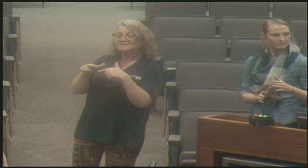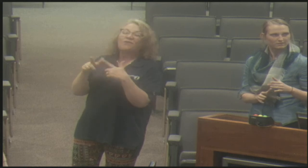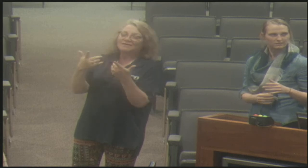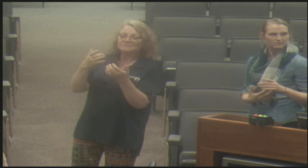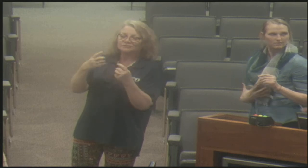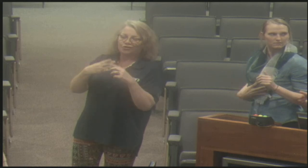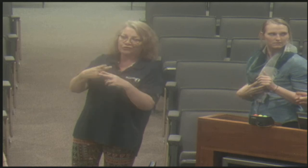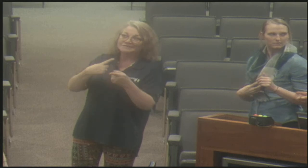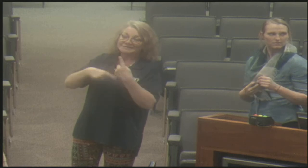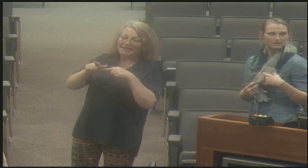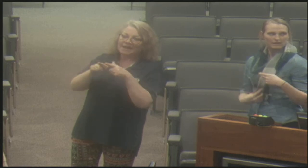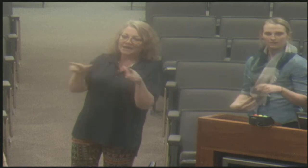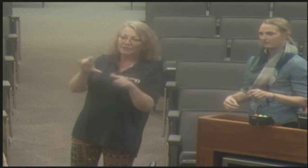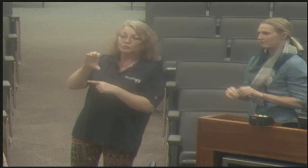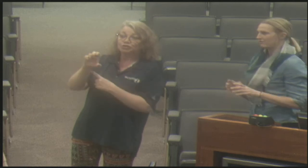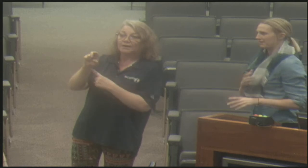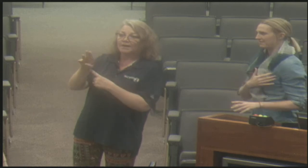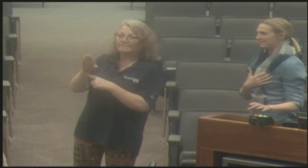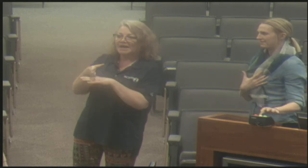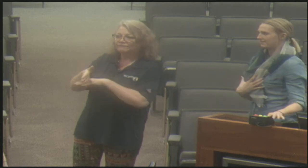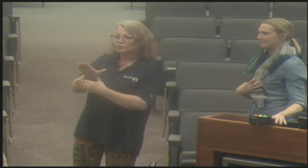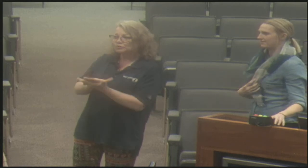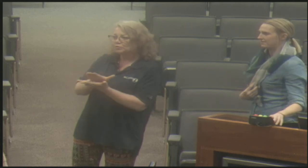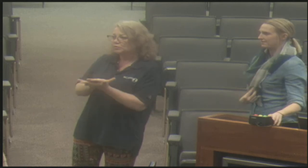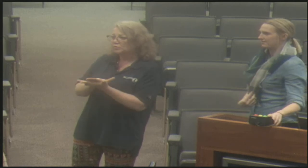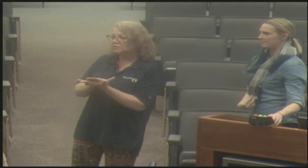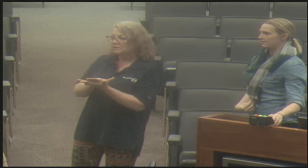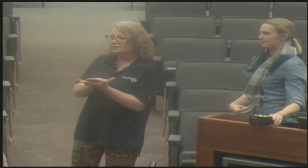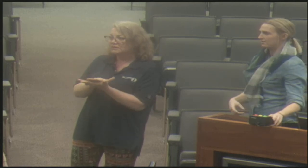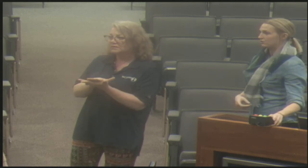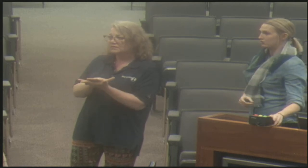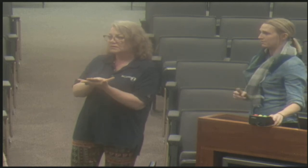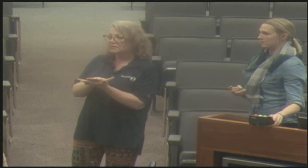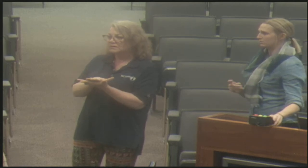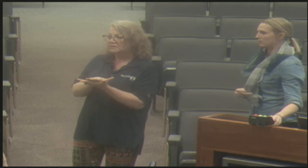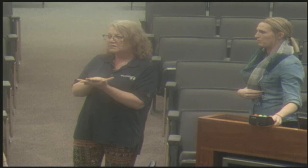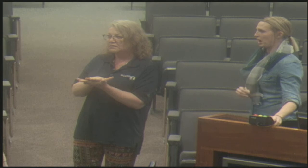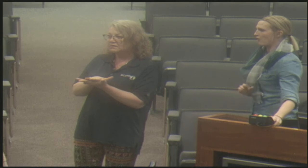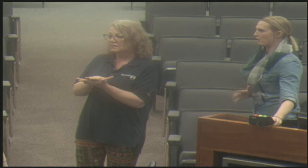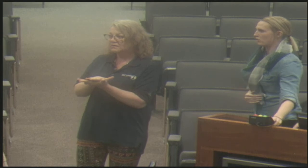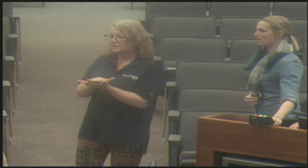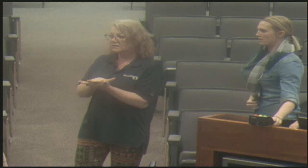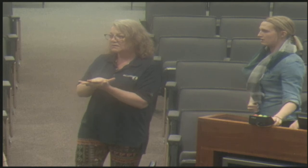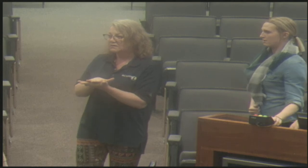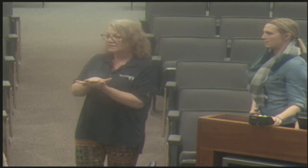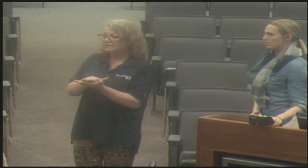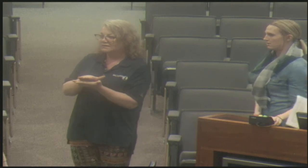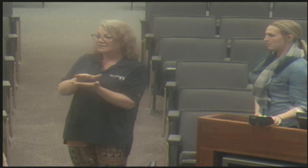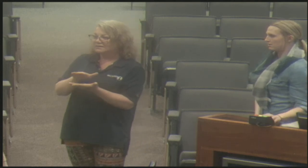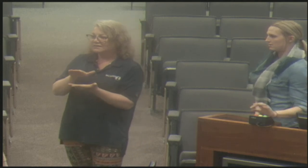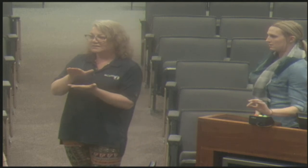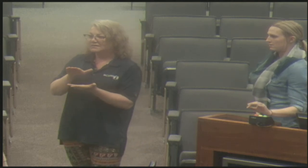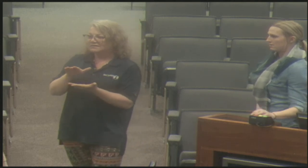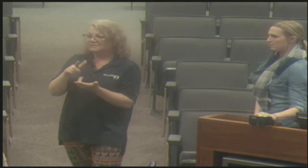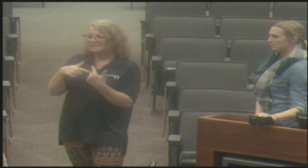American, well, sign language, um, clubs and they have them after school.